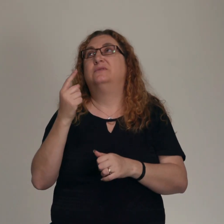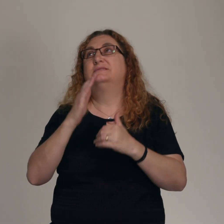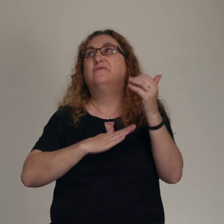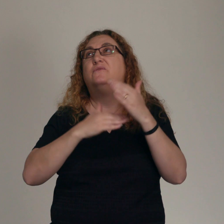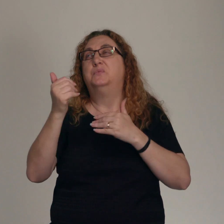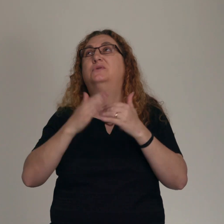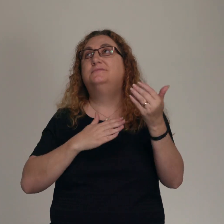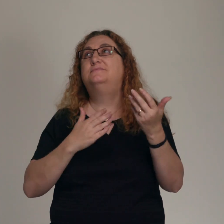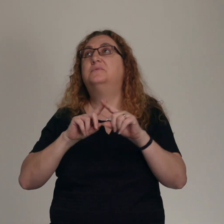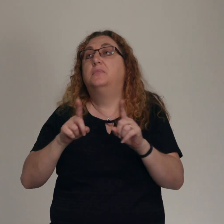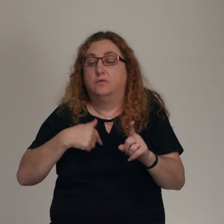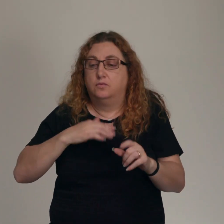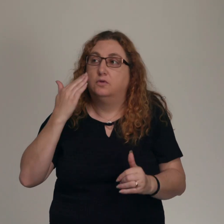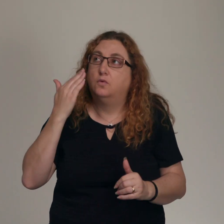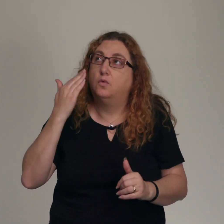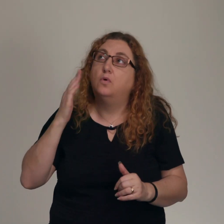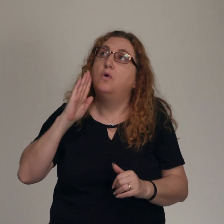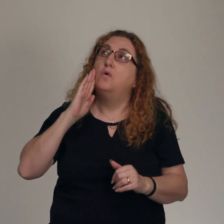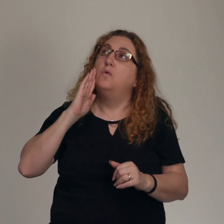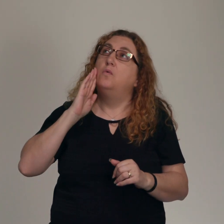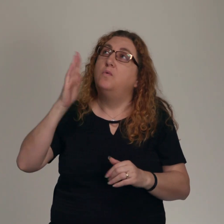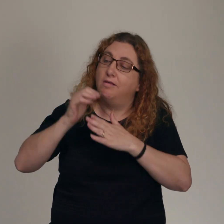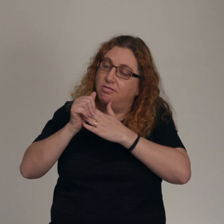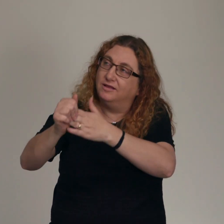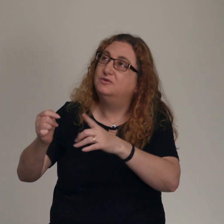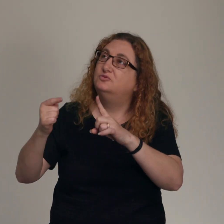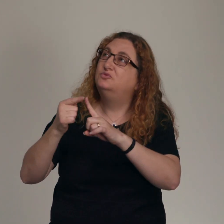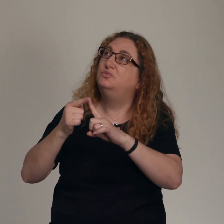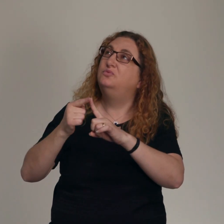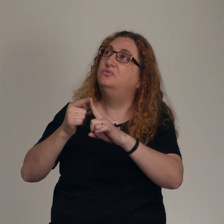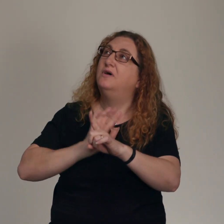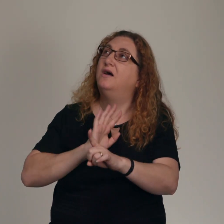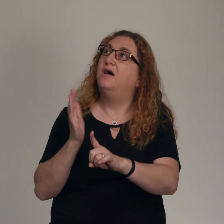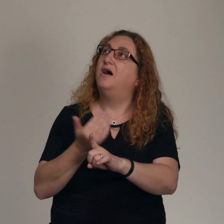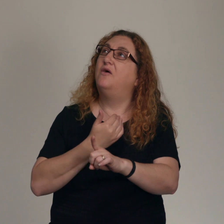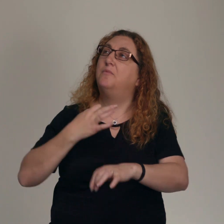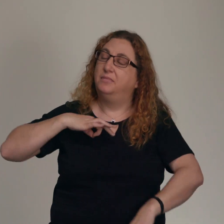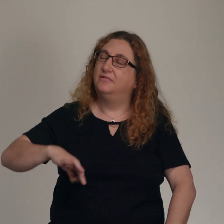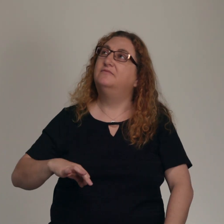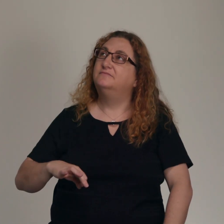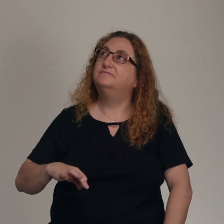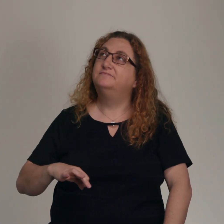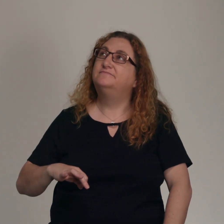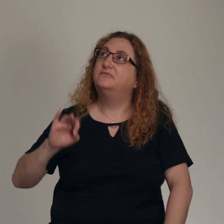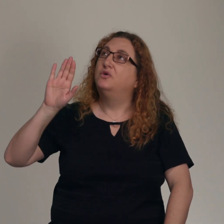but Lord, we know that it will ultimately lead to our flourishing because you're good and you want our good.